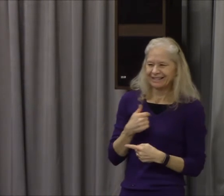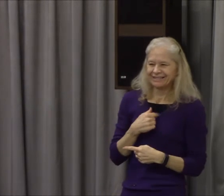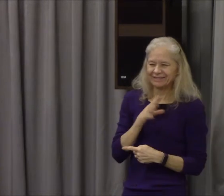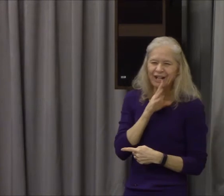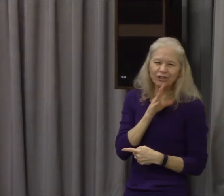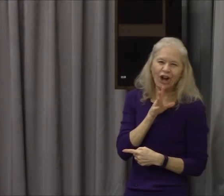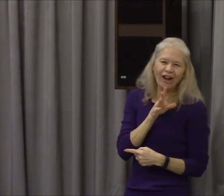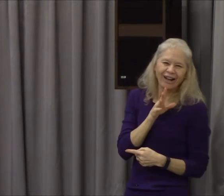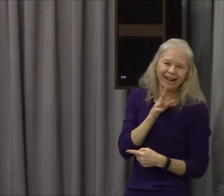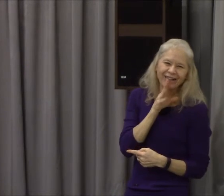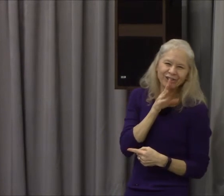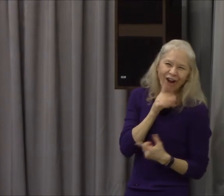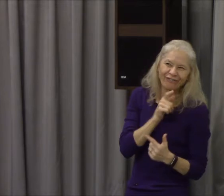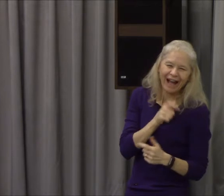did you meet God in the word today